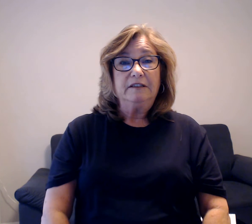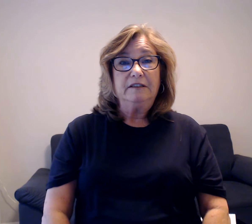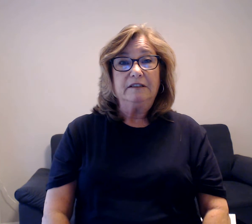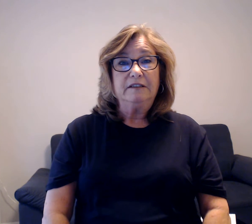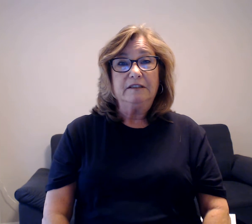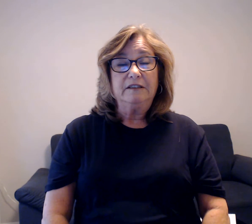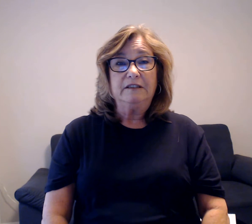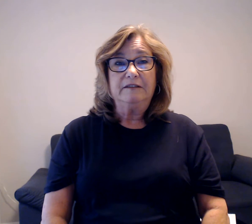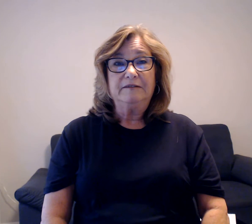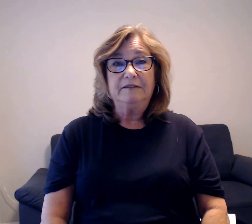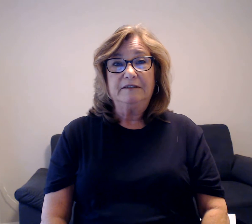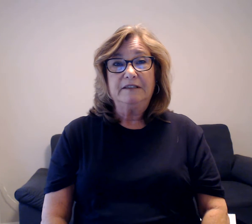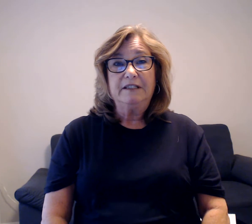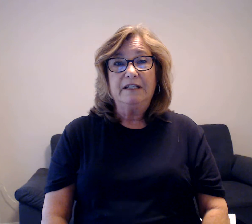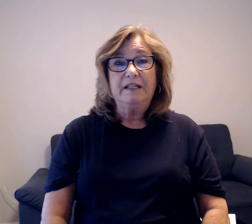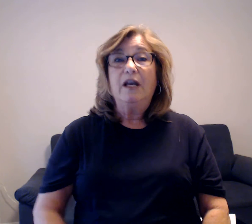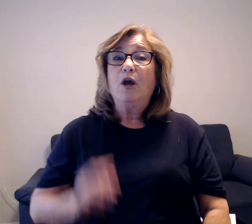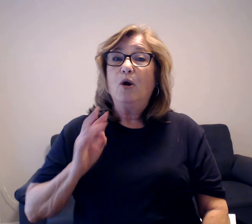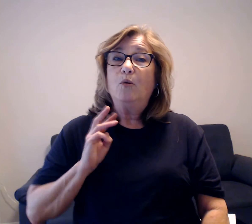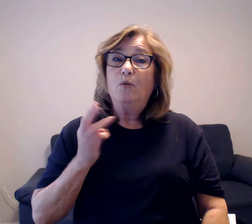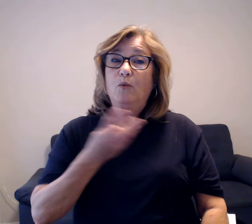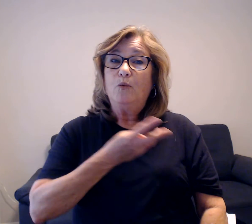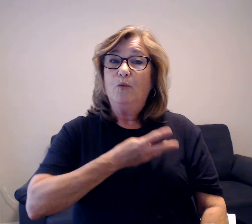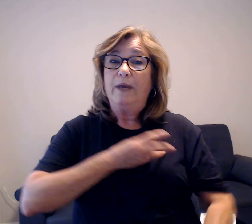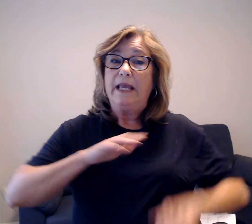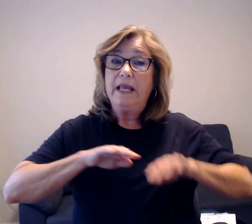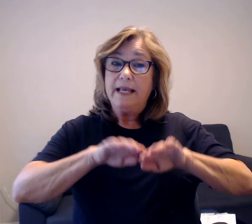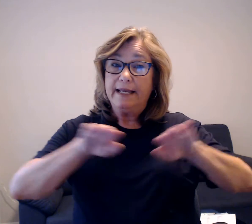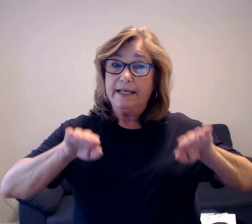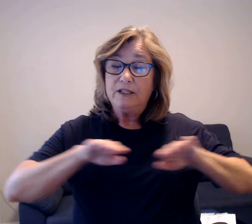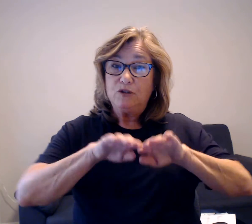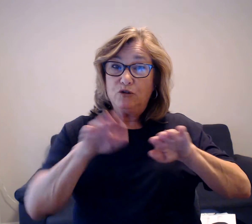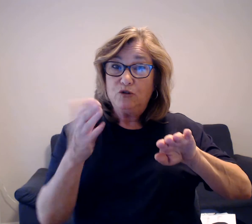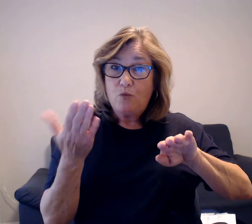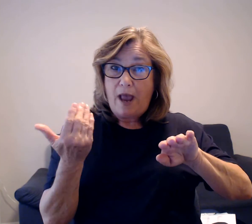We swam in the cold ocean.